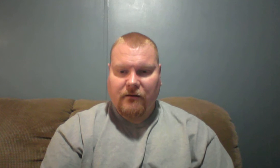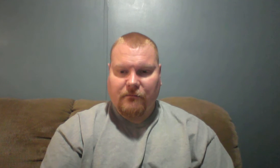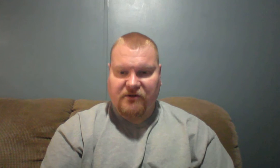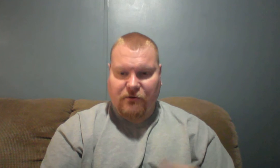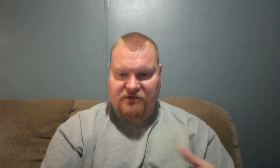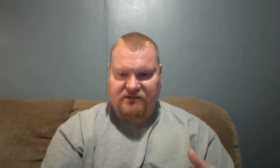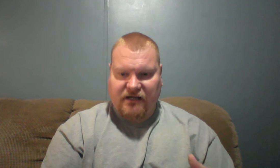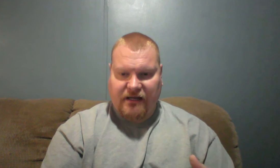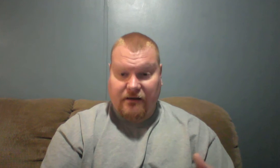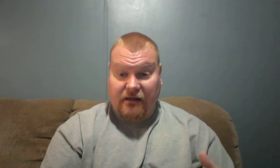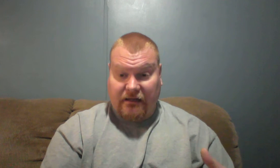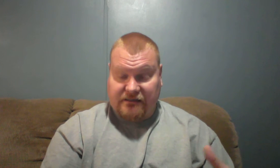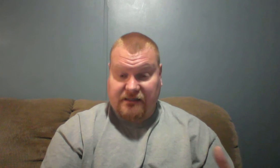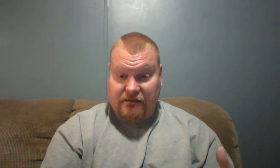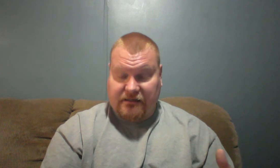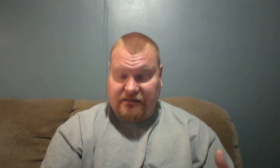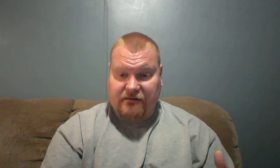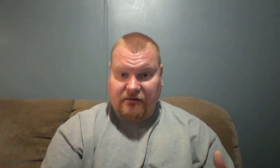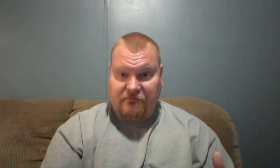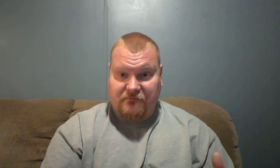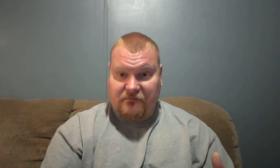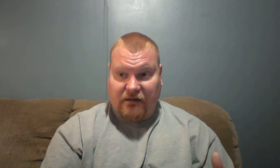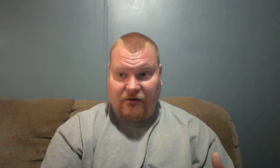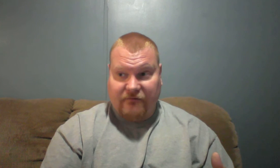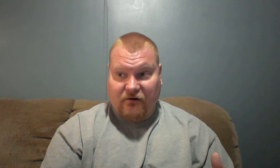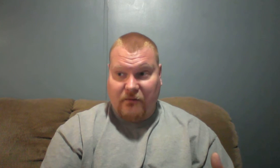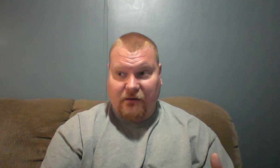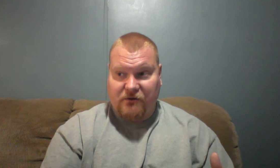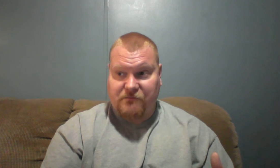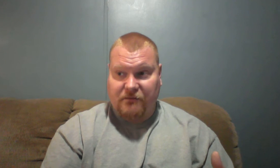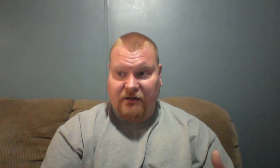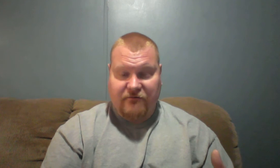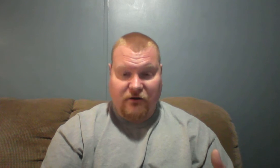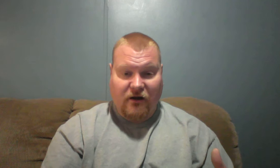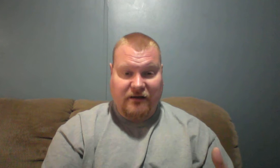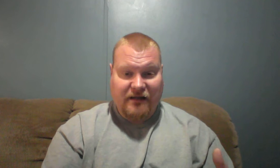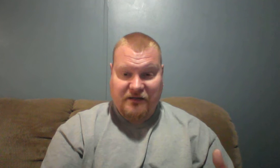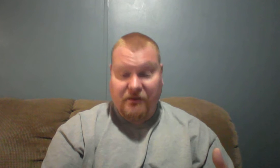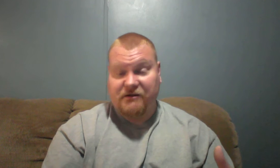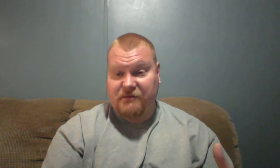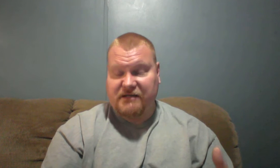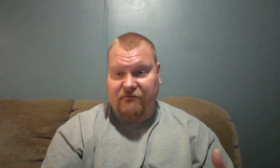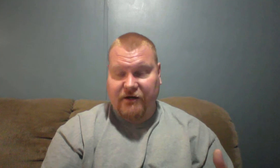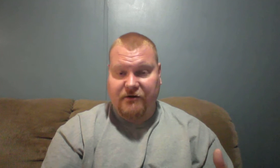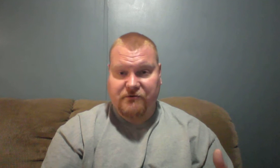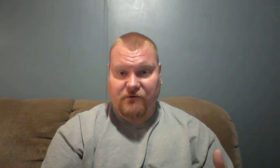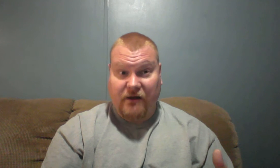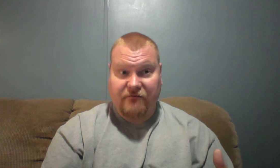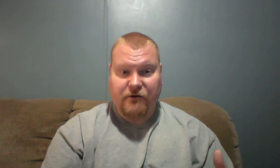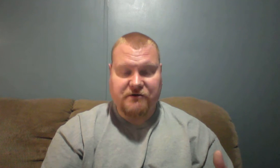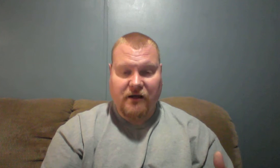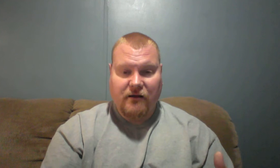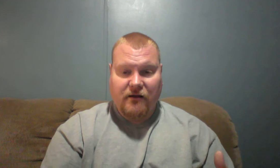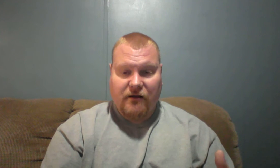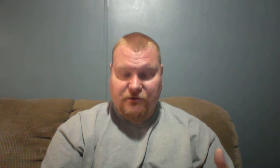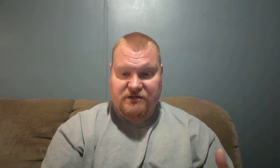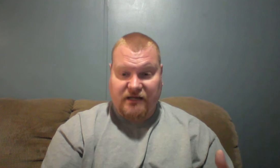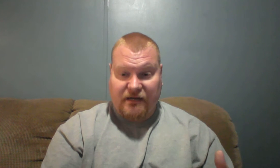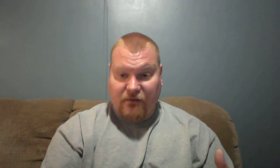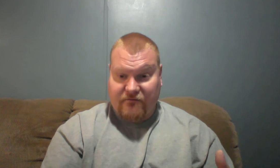But there was a study, like I said, that the, I don't know how far back it was, but believe it or not, it's been several years, quite a few years. There was a study, believe it